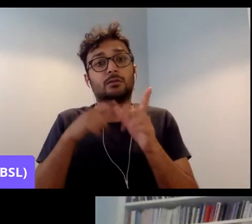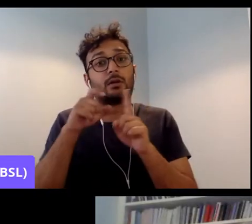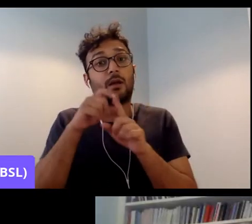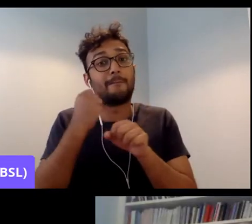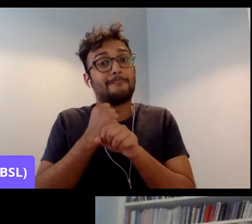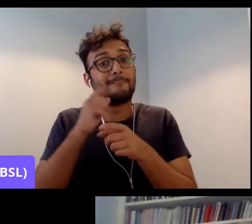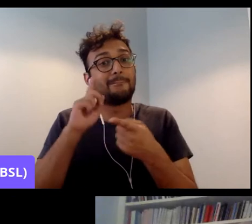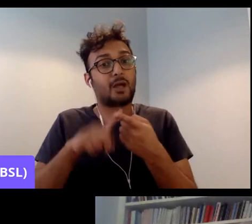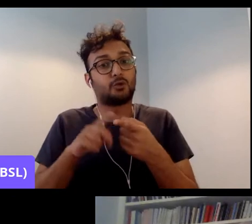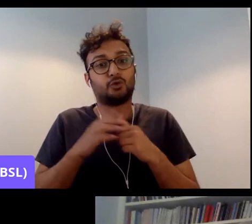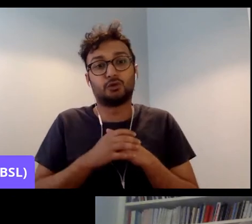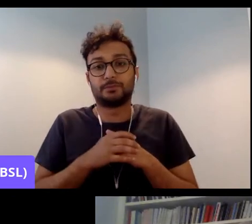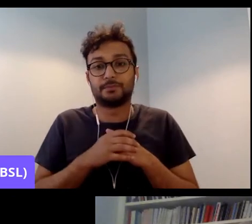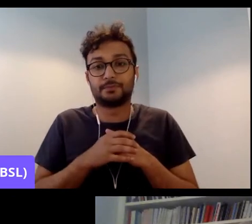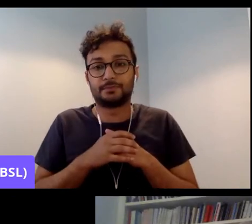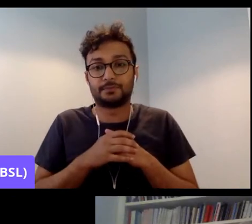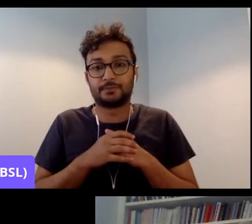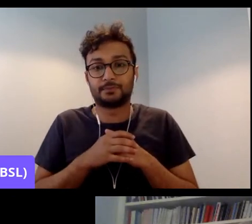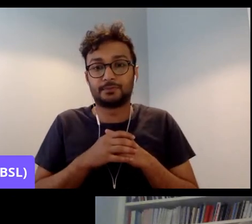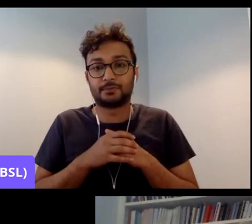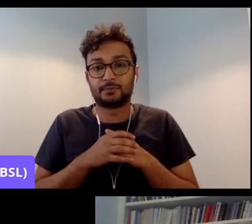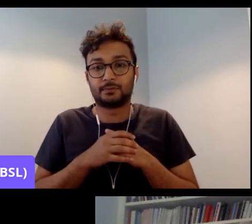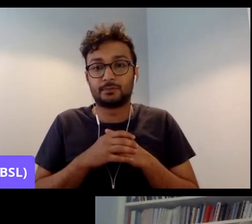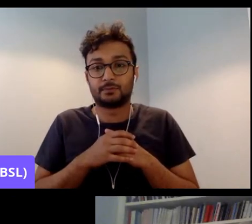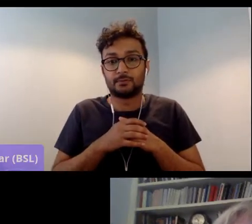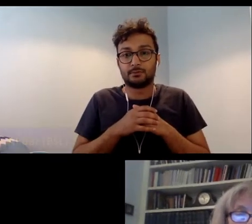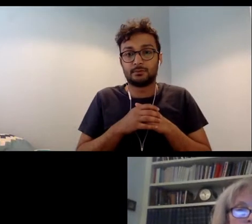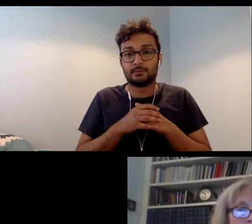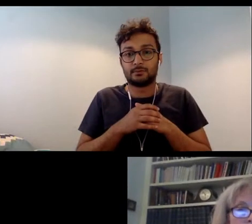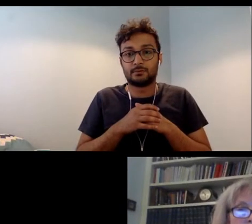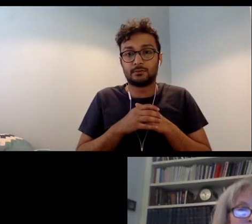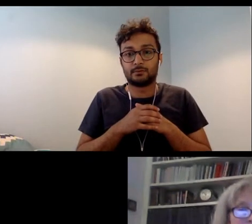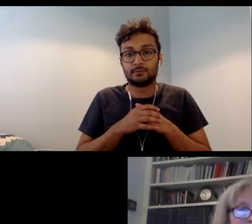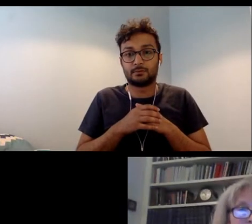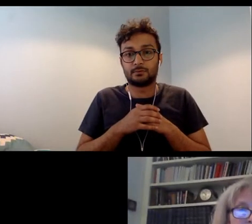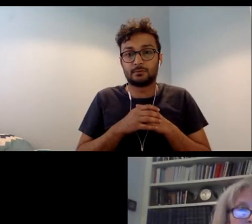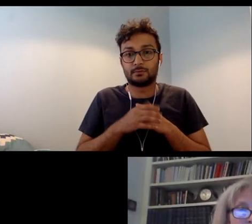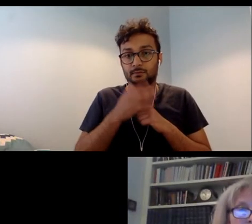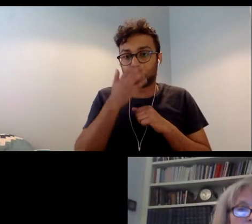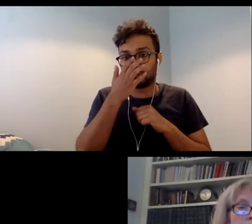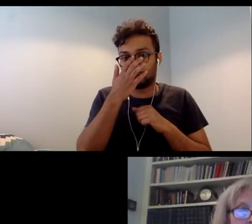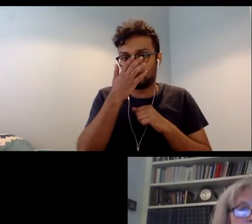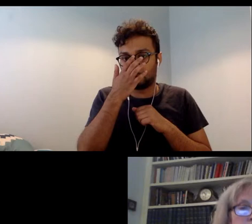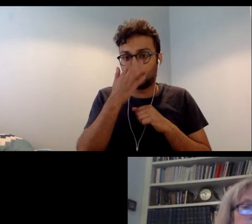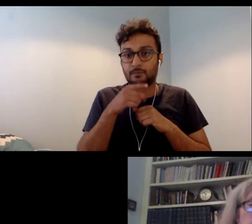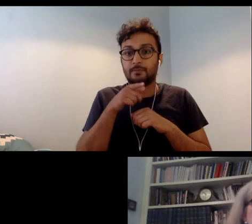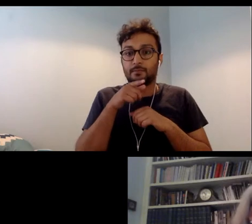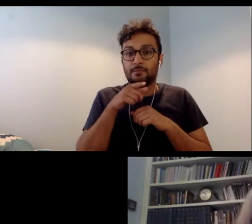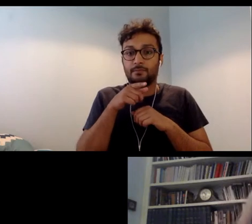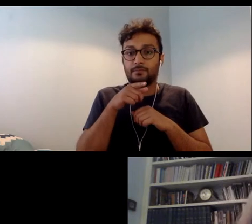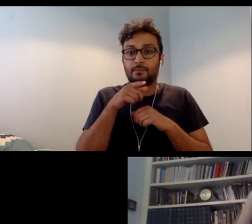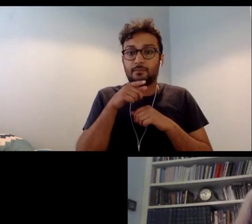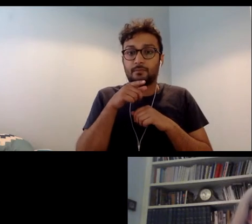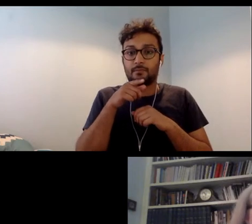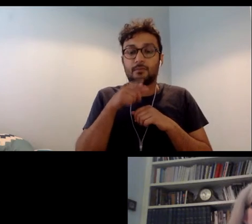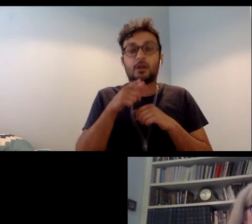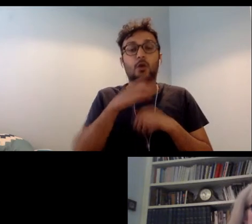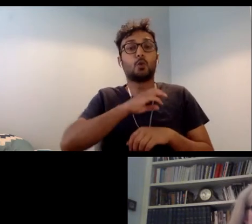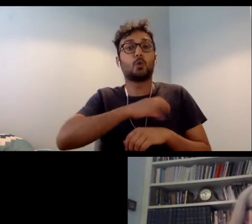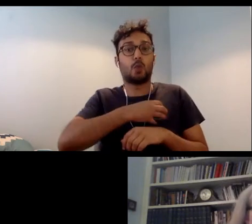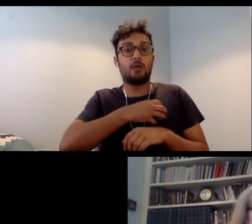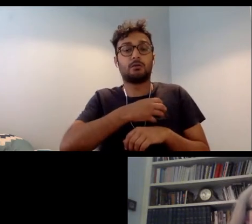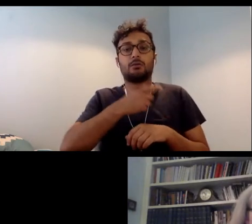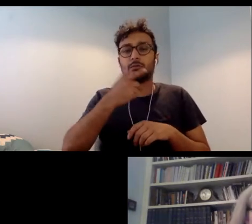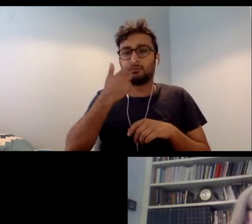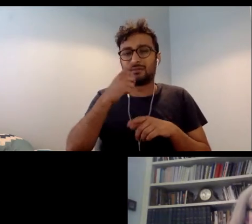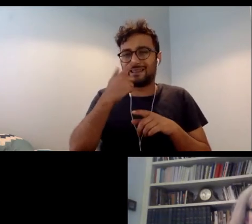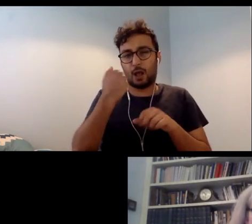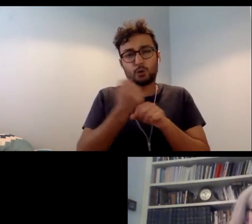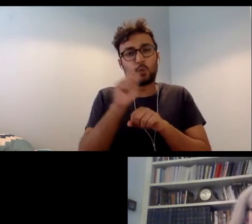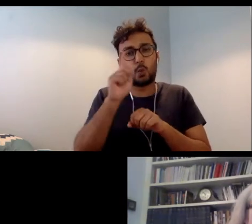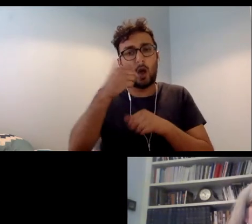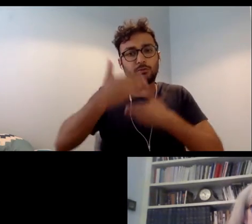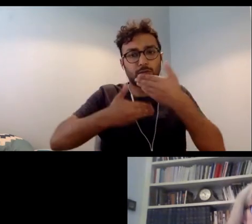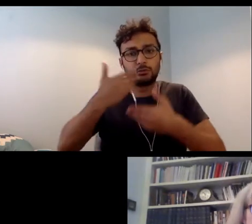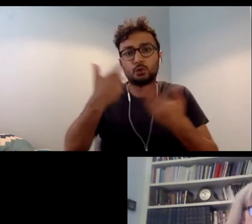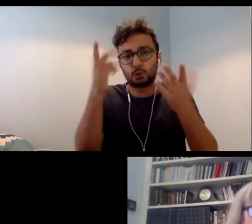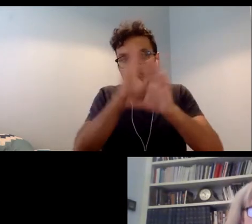some